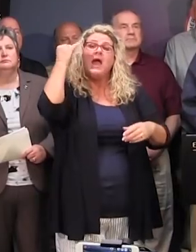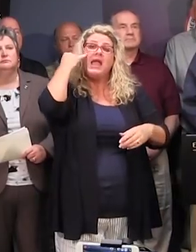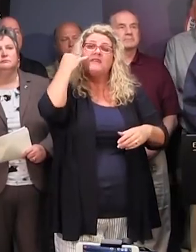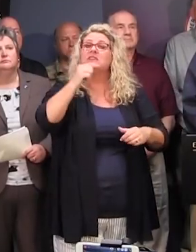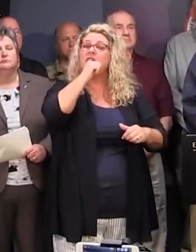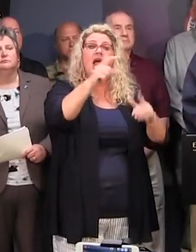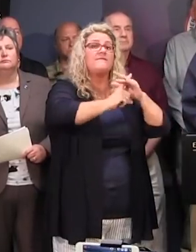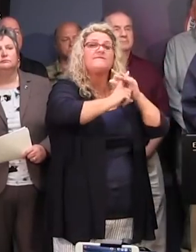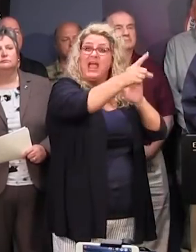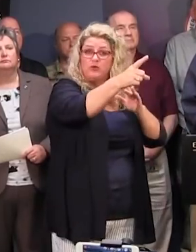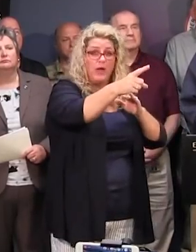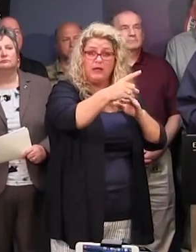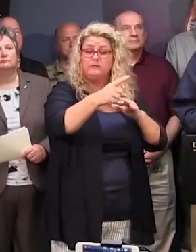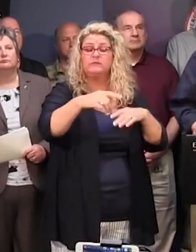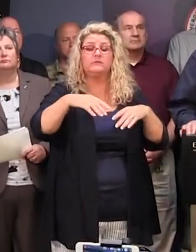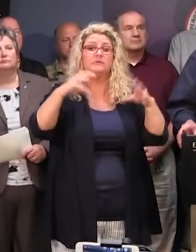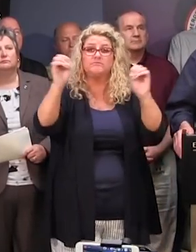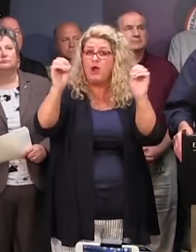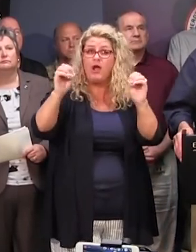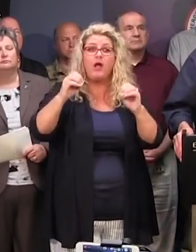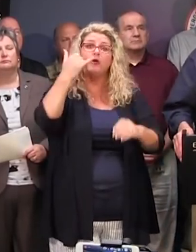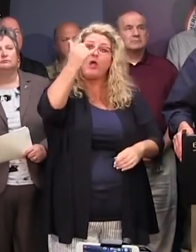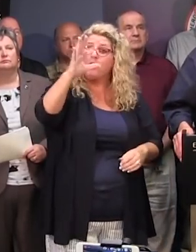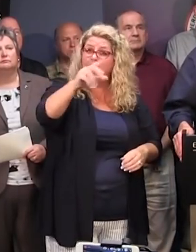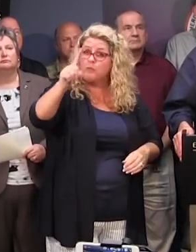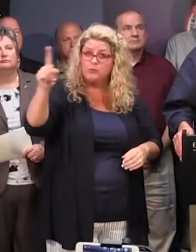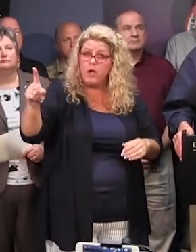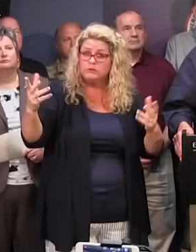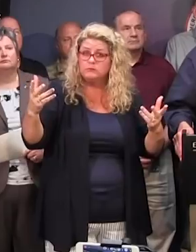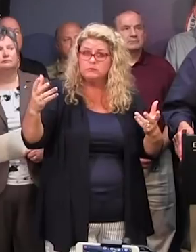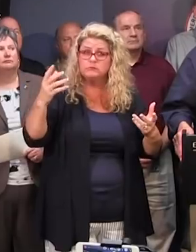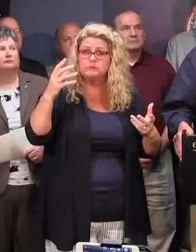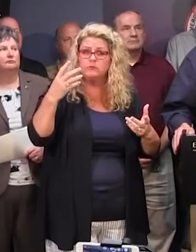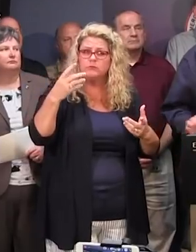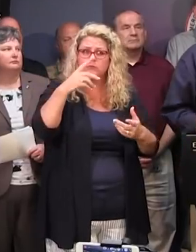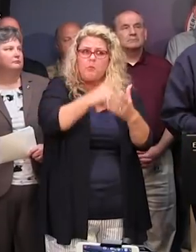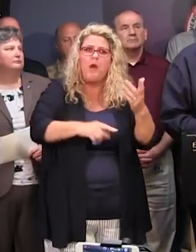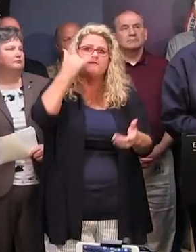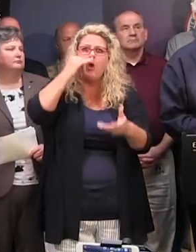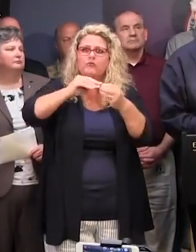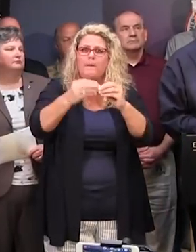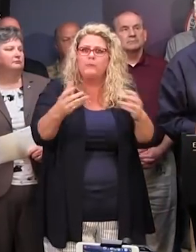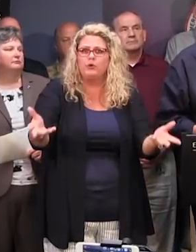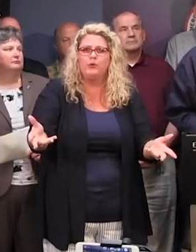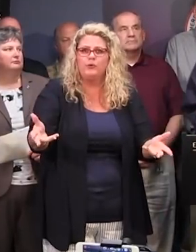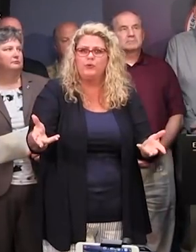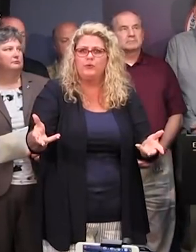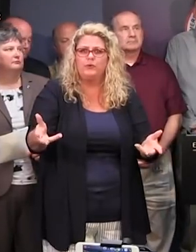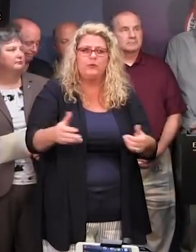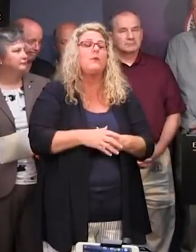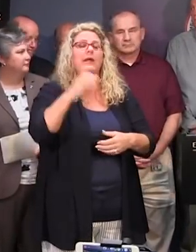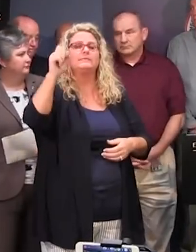don't evacuate and the storm does hit in that spot? What should they do specifically? What numbers can their terms do? Kim